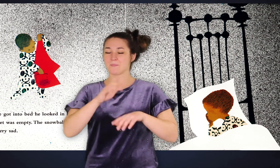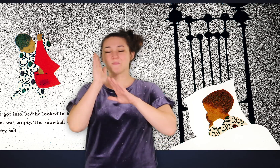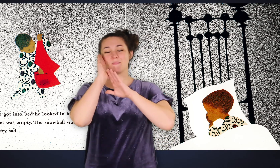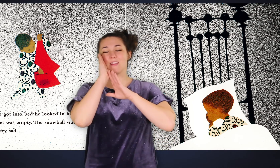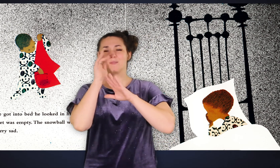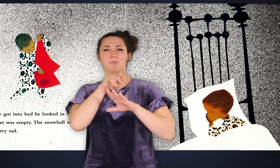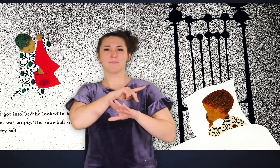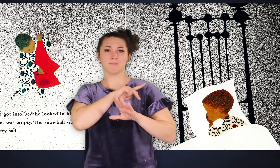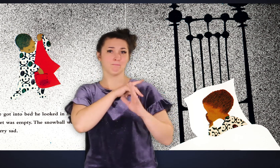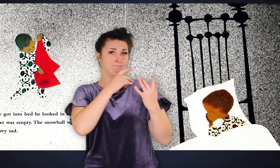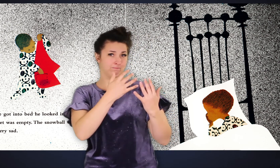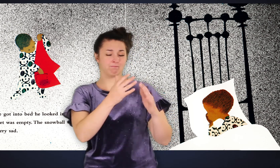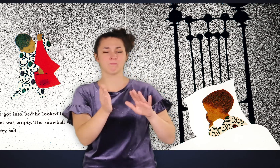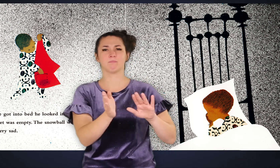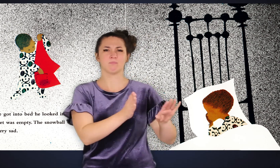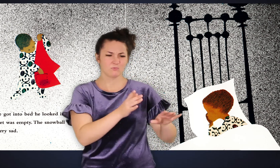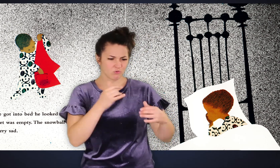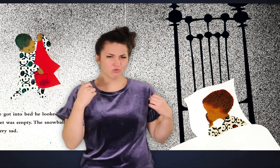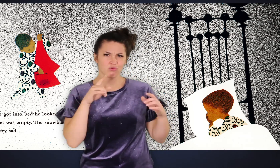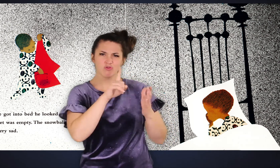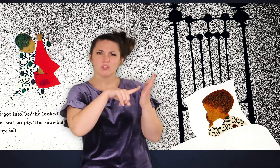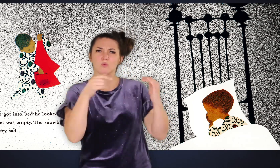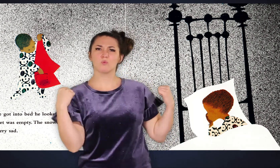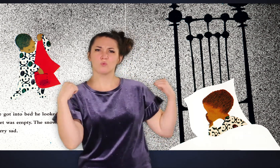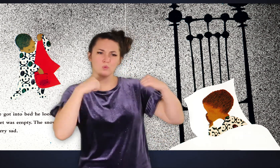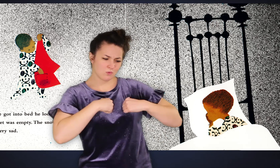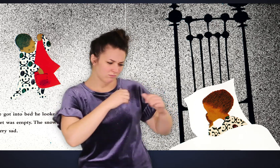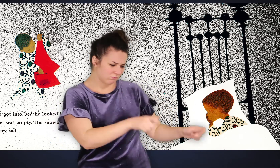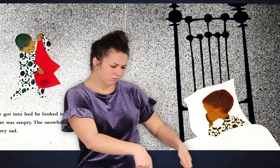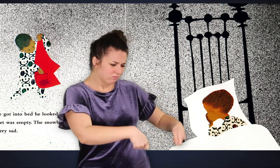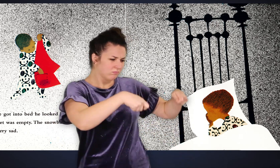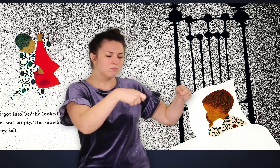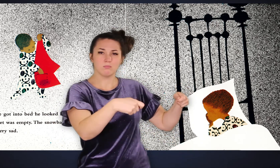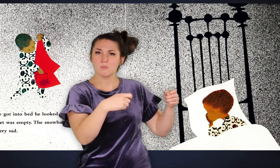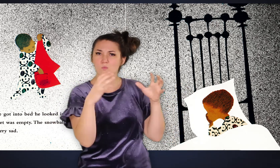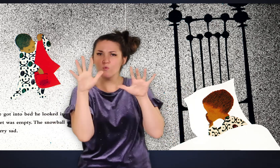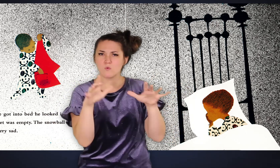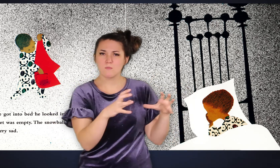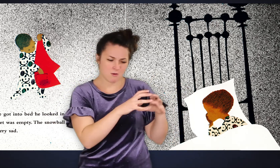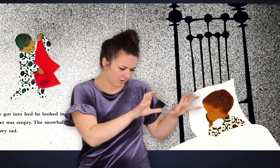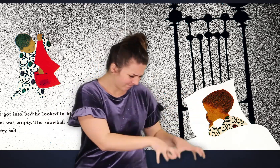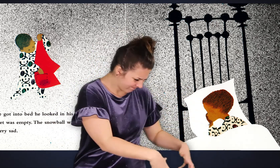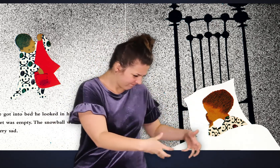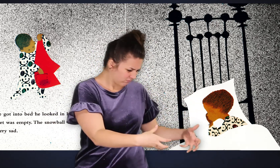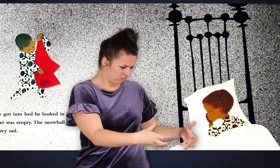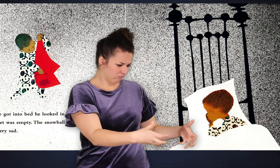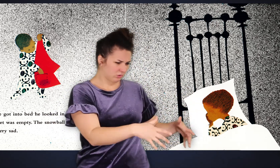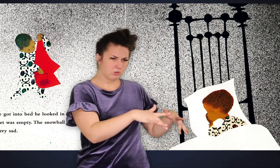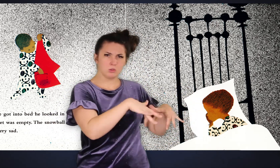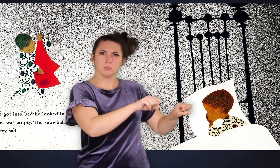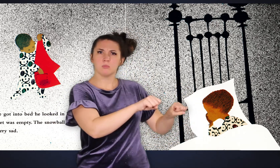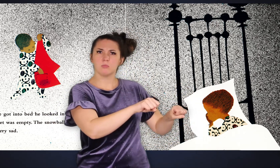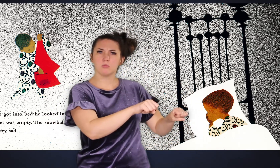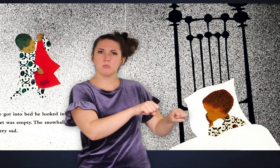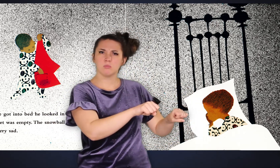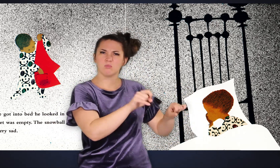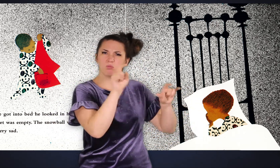Before he got into bed, he looked in his pocket. His pocket was empty. The